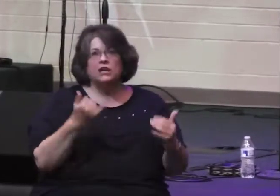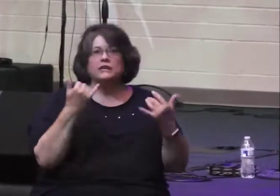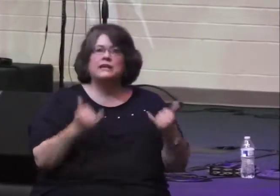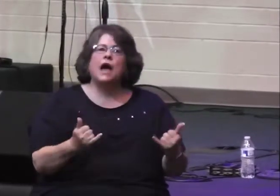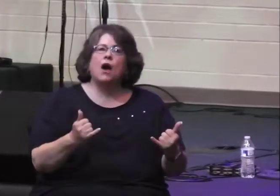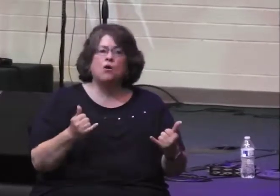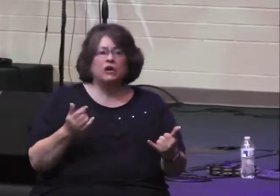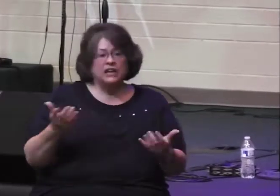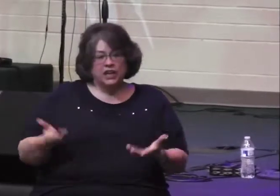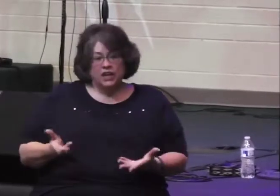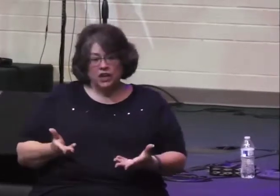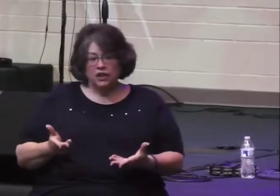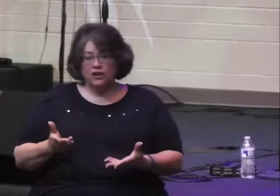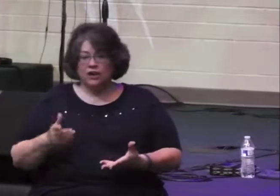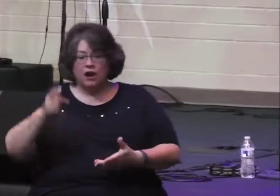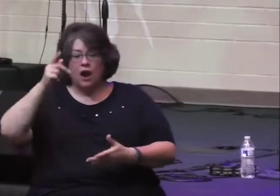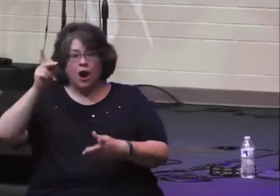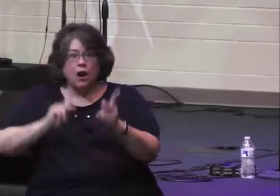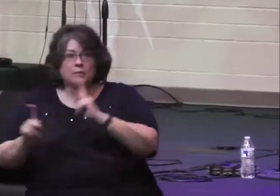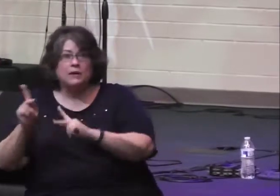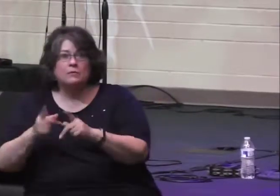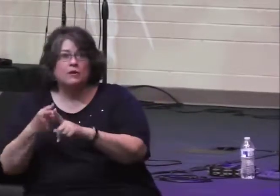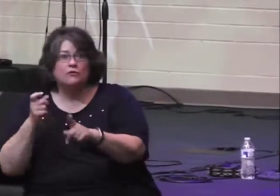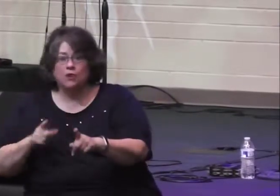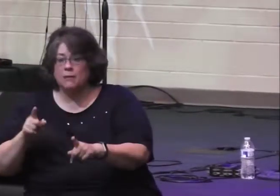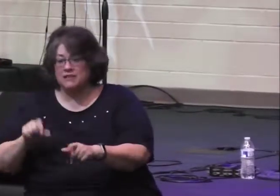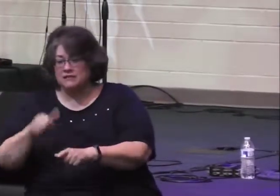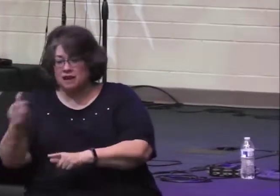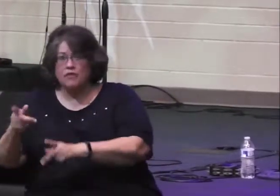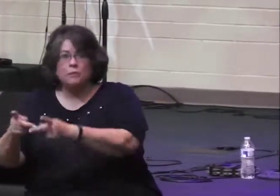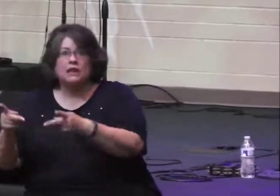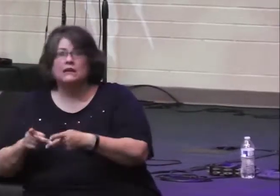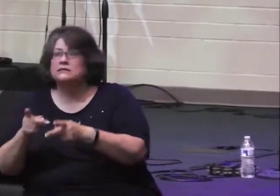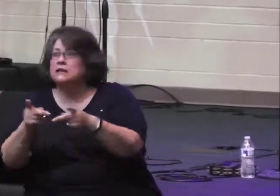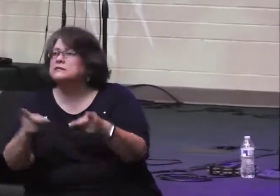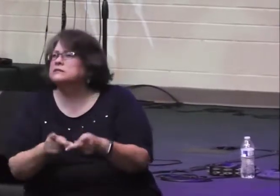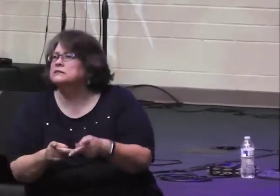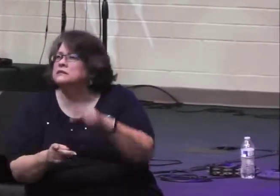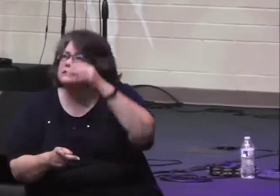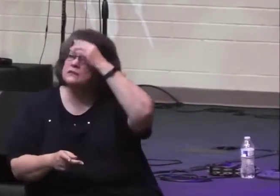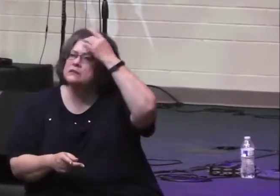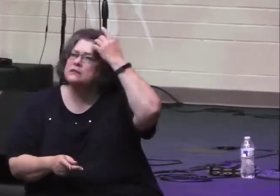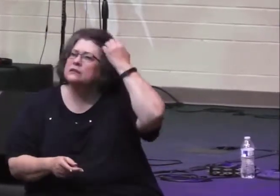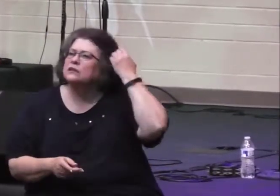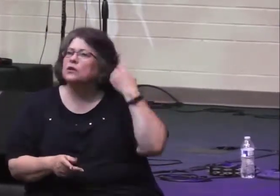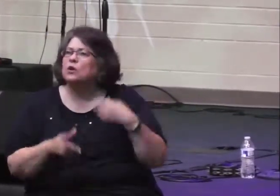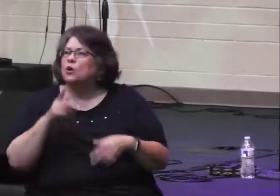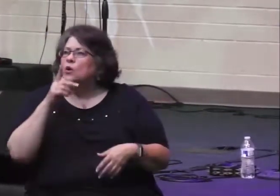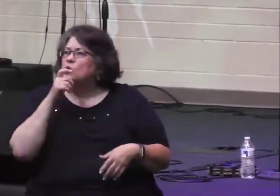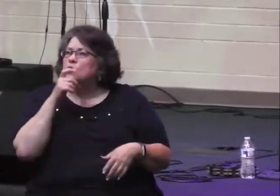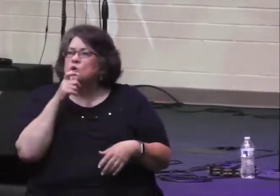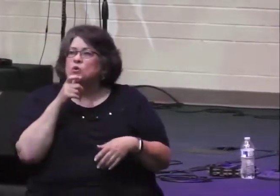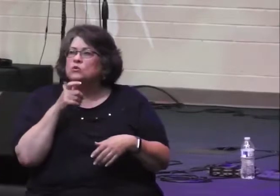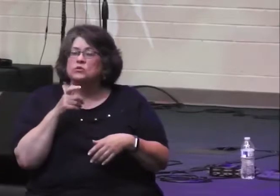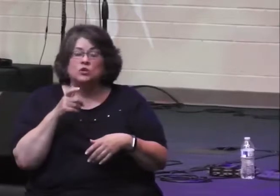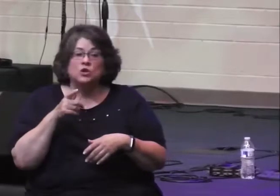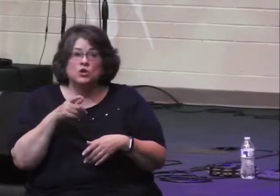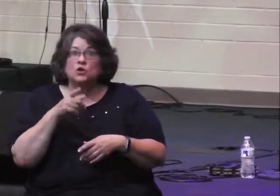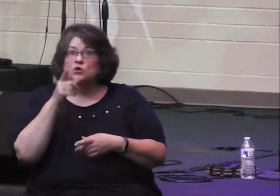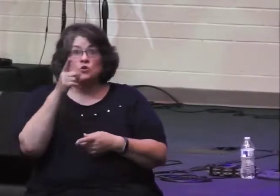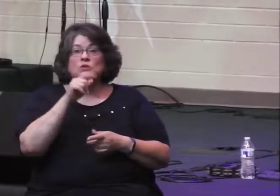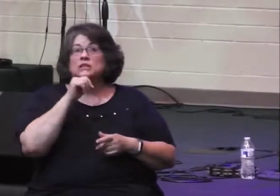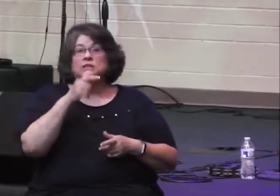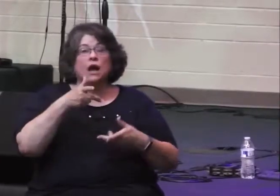from Imam, Moab and Mount Seir whose territory you would not allow Israel to invade when they came from Egypt.